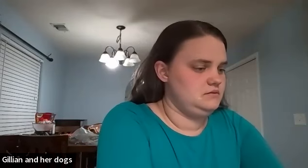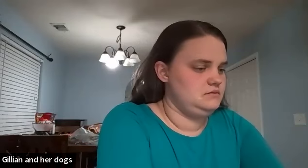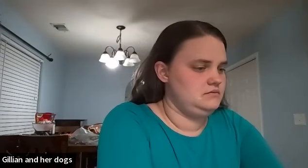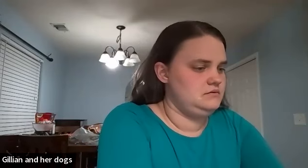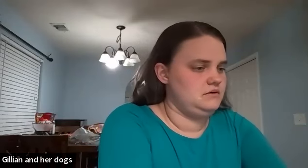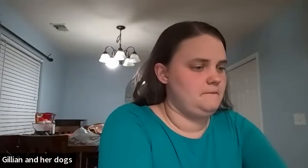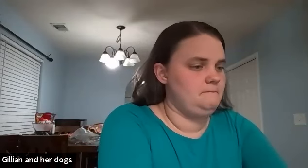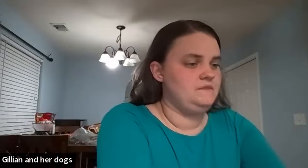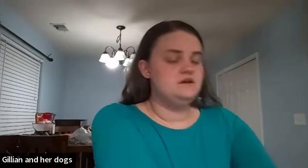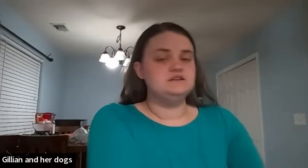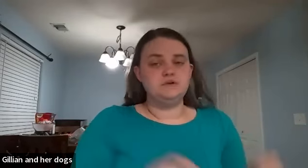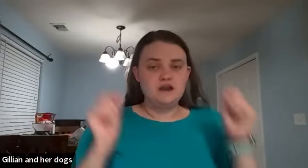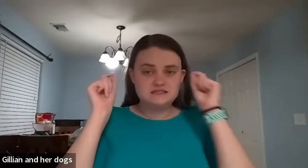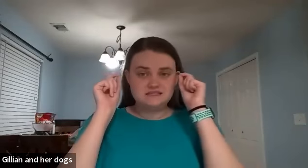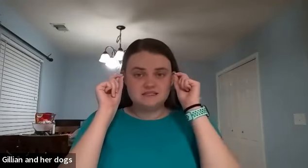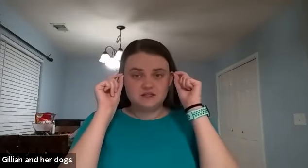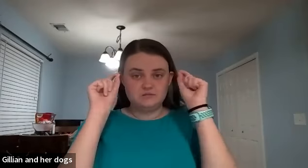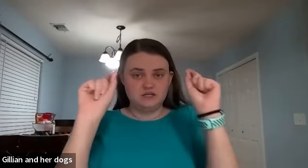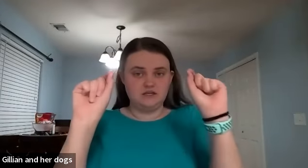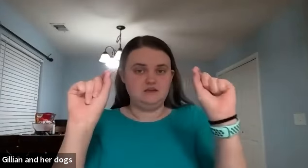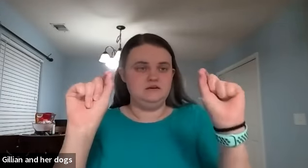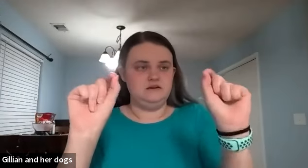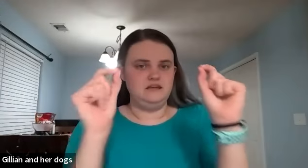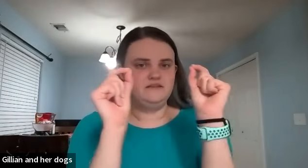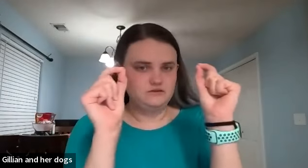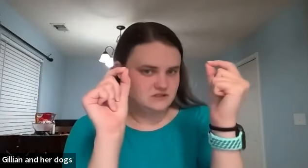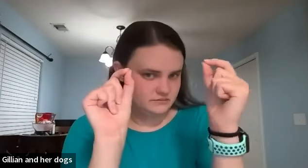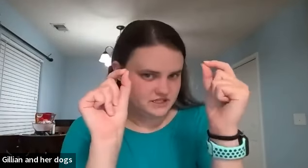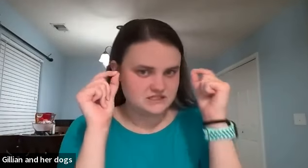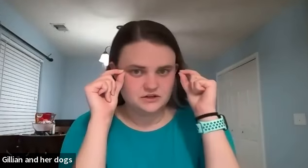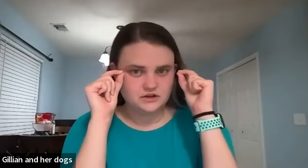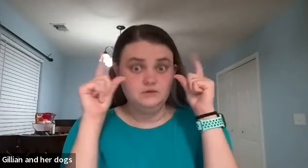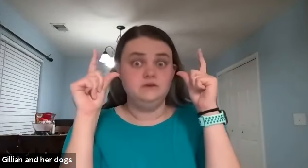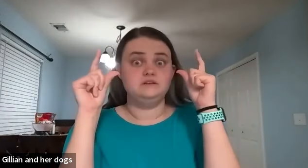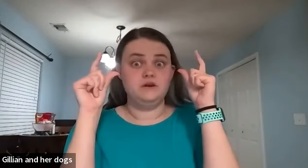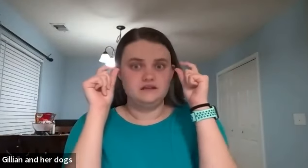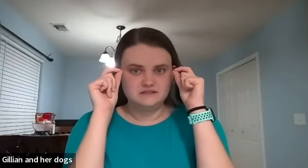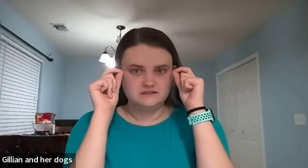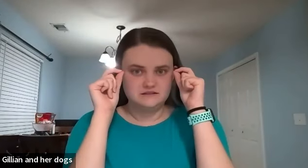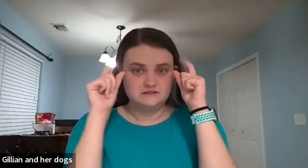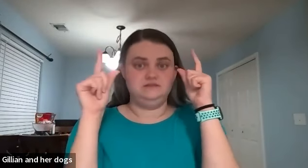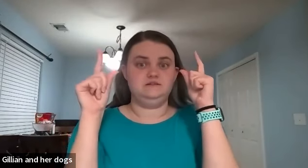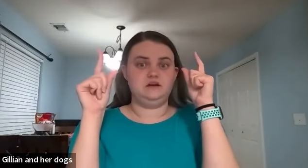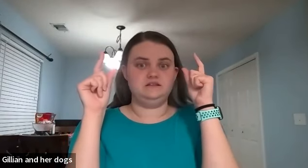okay surprised is going to be again like those little pinches and you're going to go surprised surprised